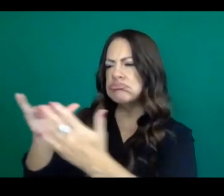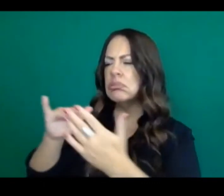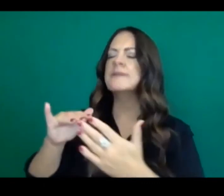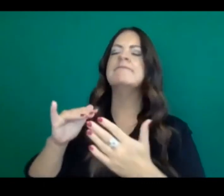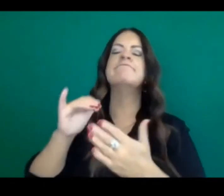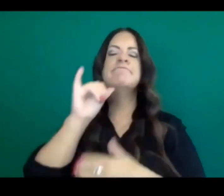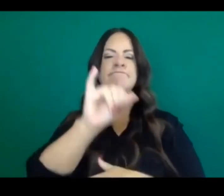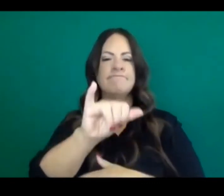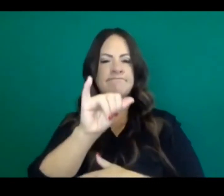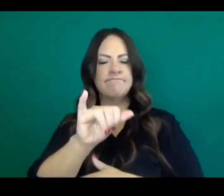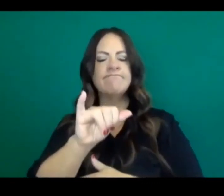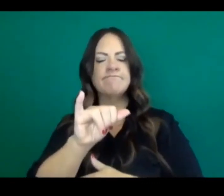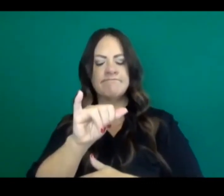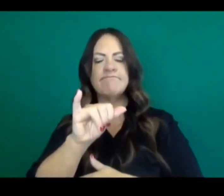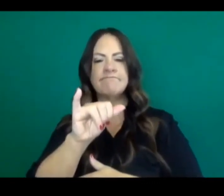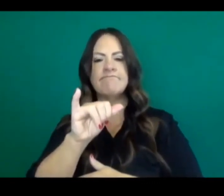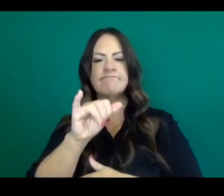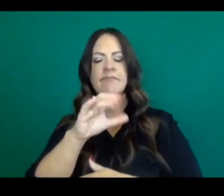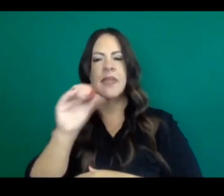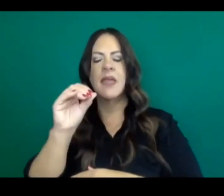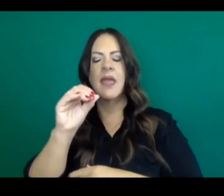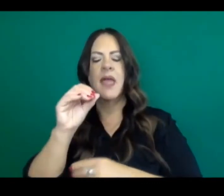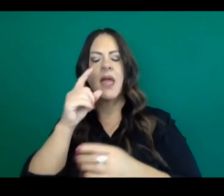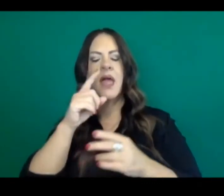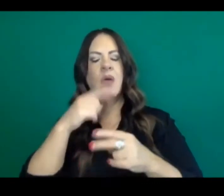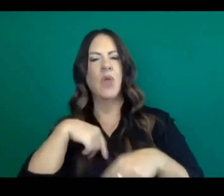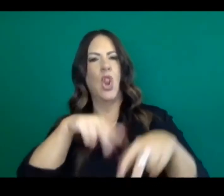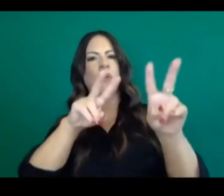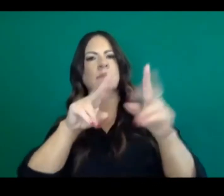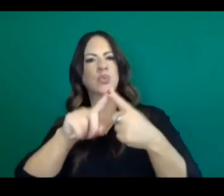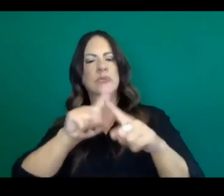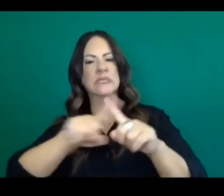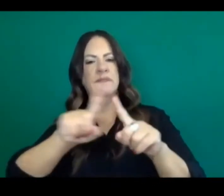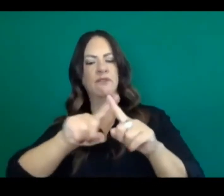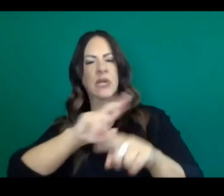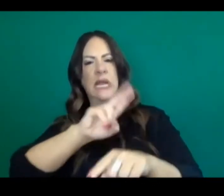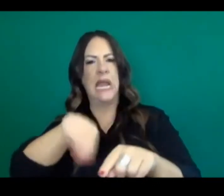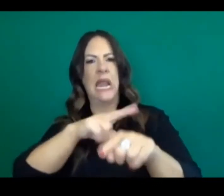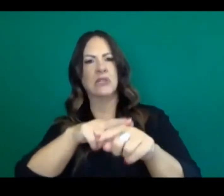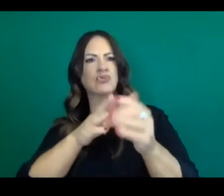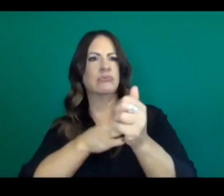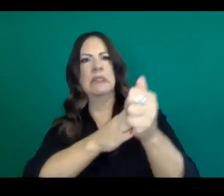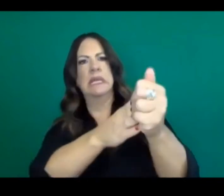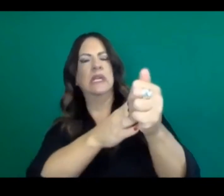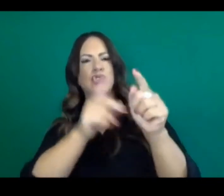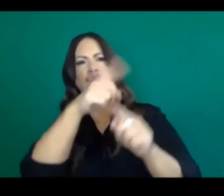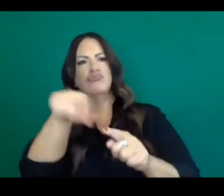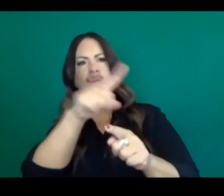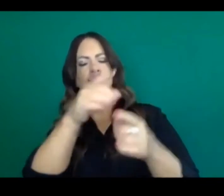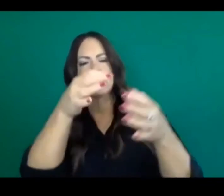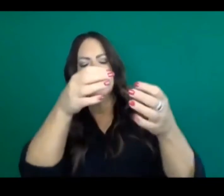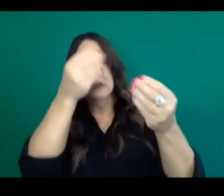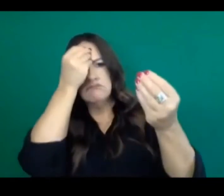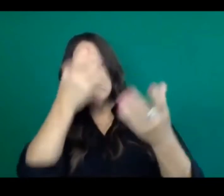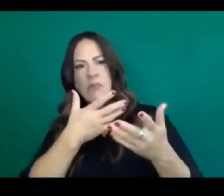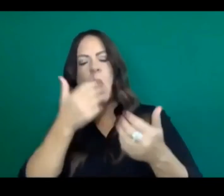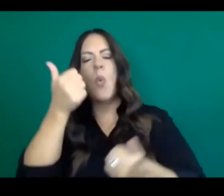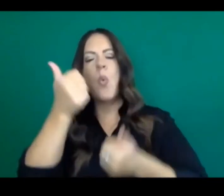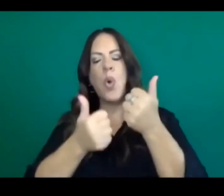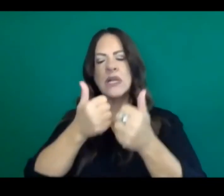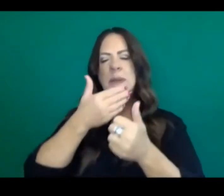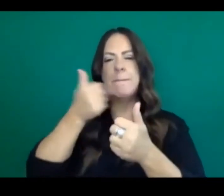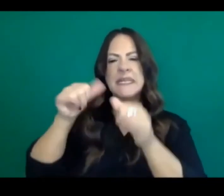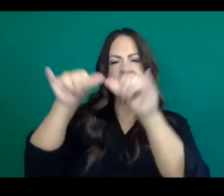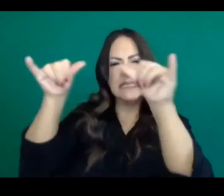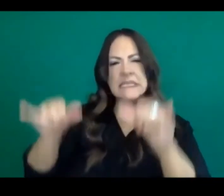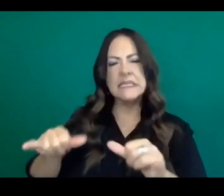at a number of national leaders who are talking about which metrics give us the best sense early enough that